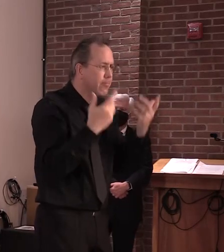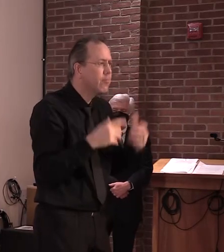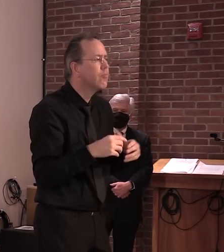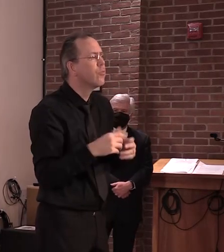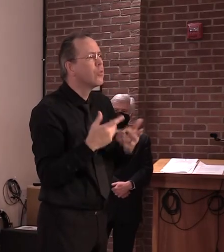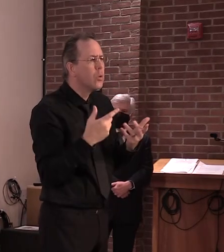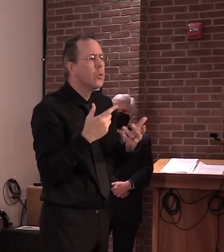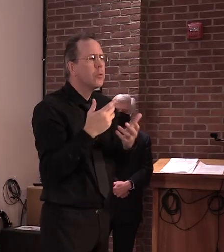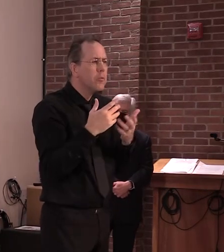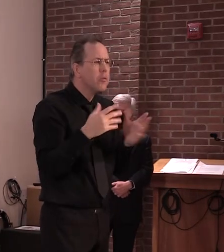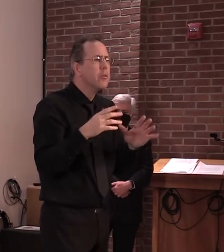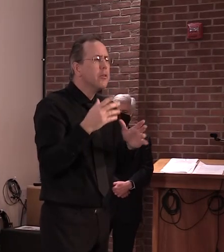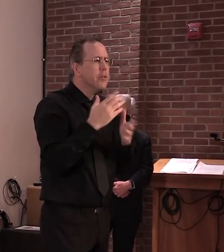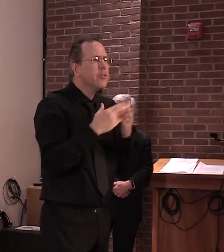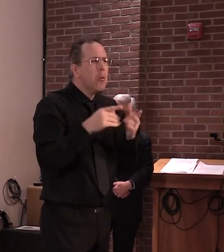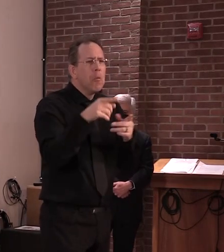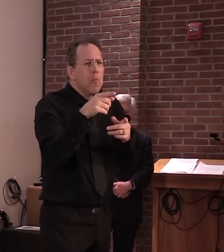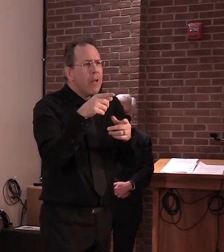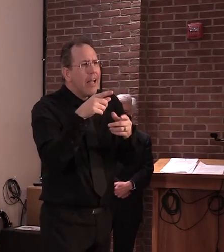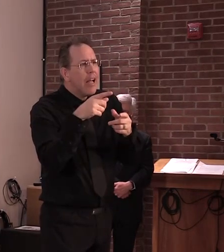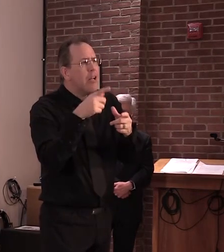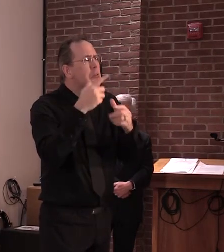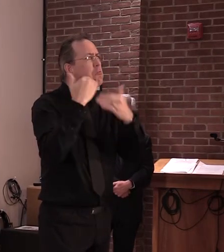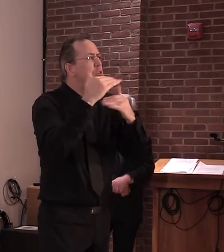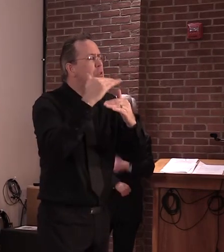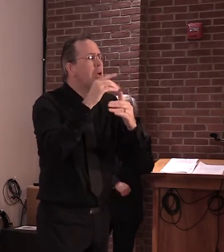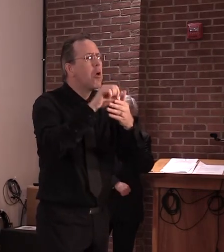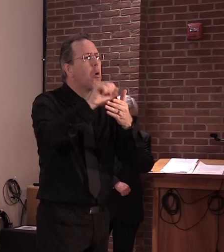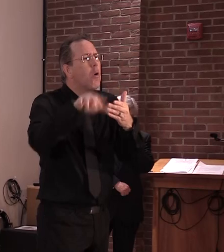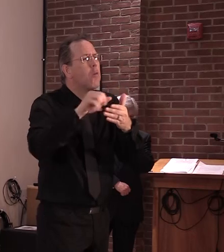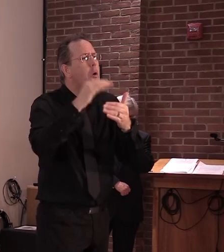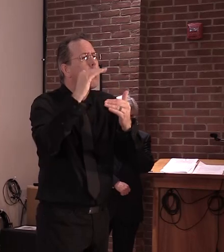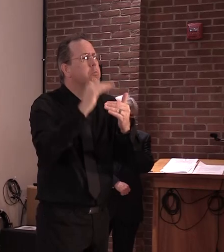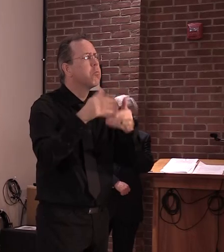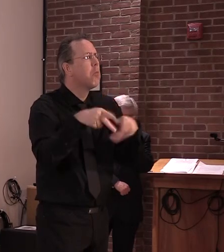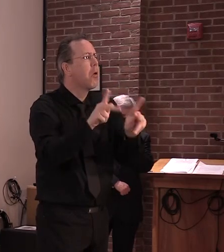would say that there's going to be some relaxing of that order.